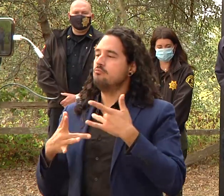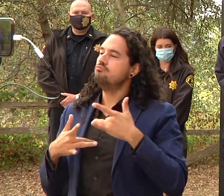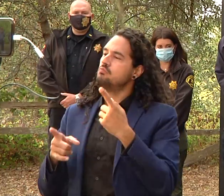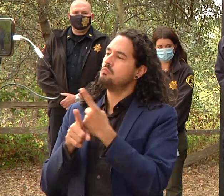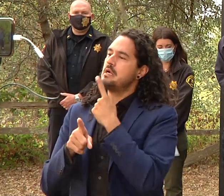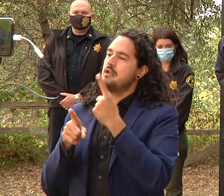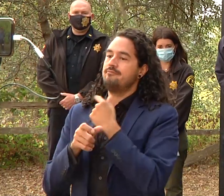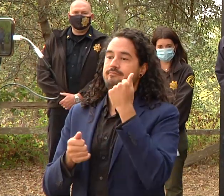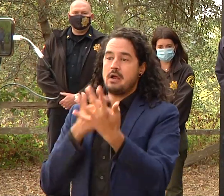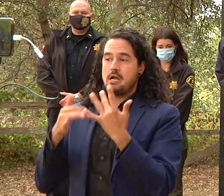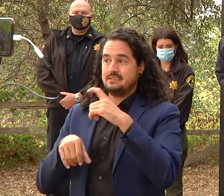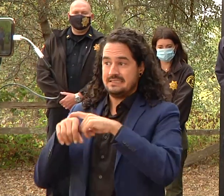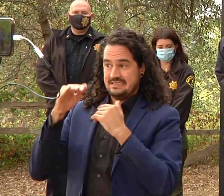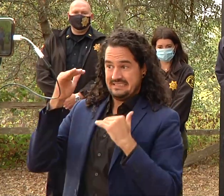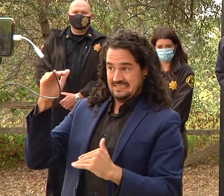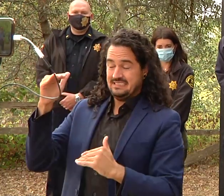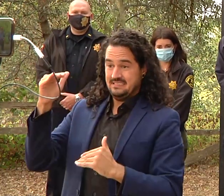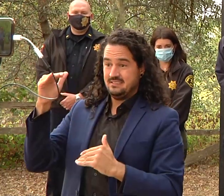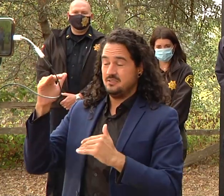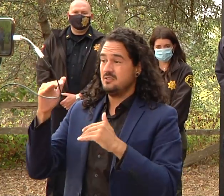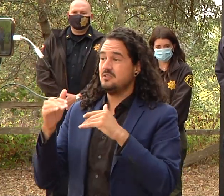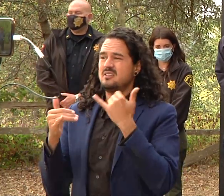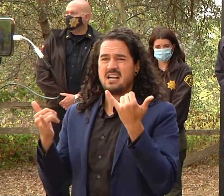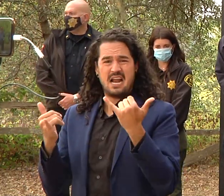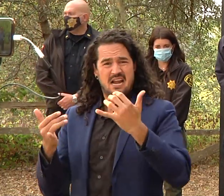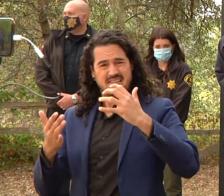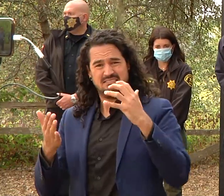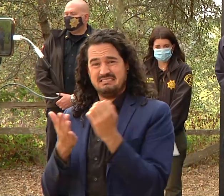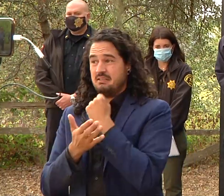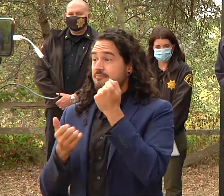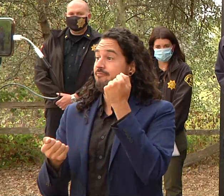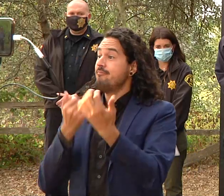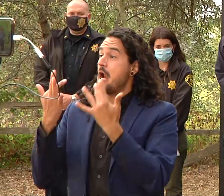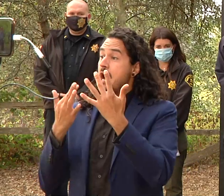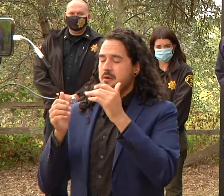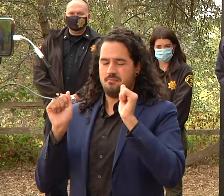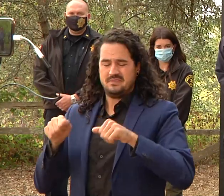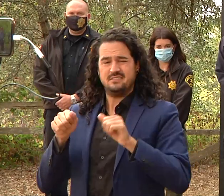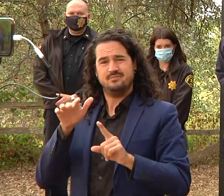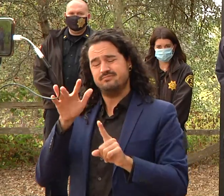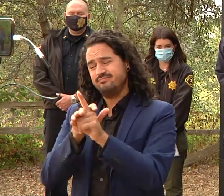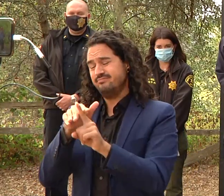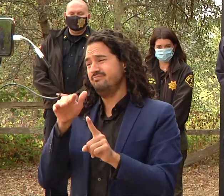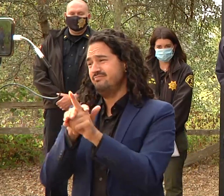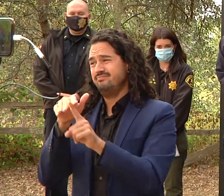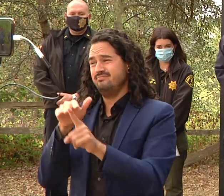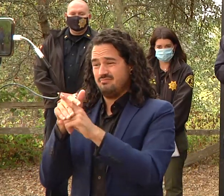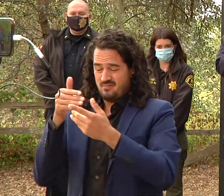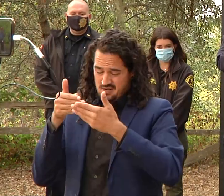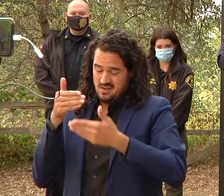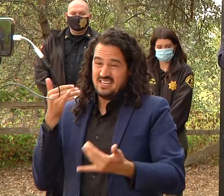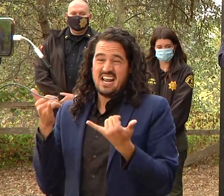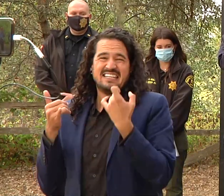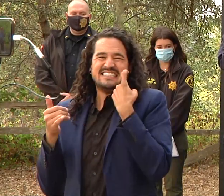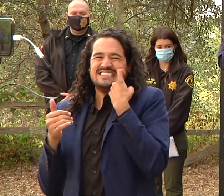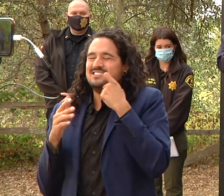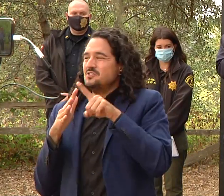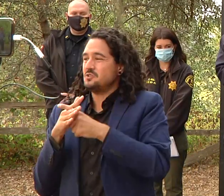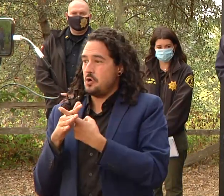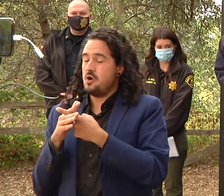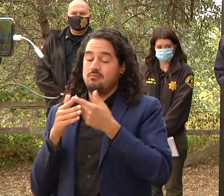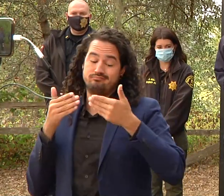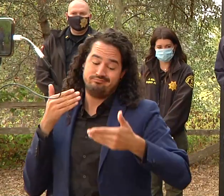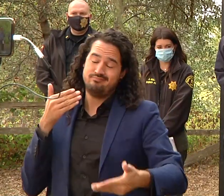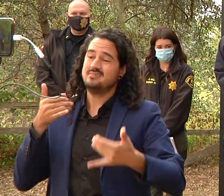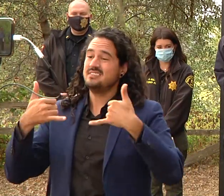opportunity for having a fire events of this magnitude that we just had basically from september into mid-october so